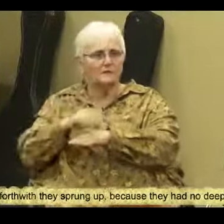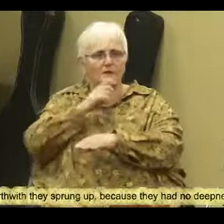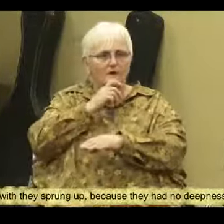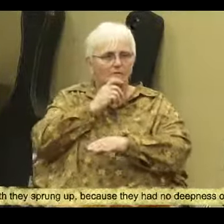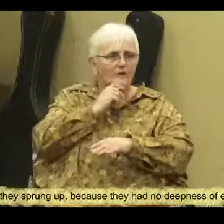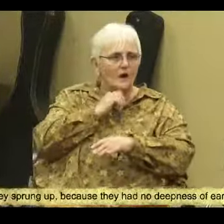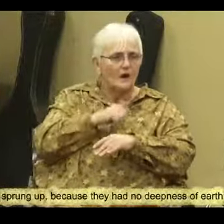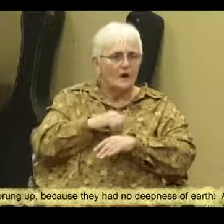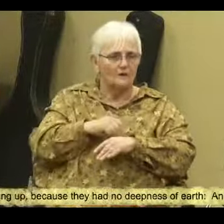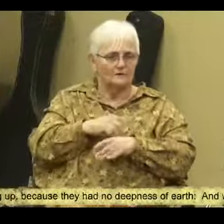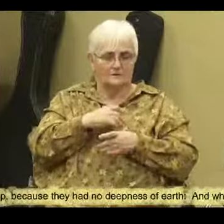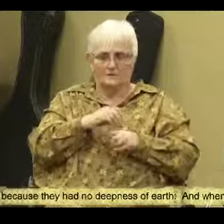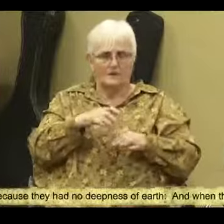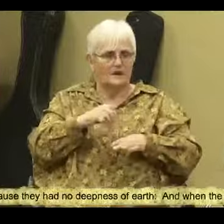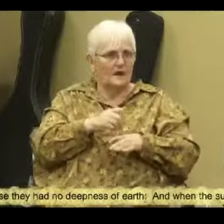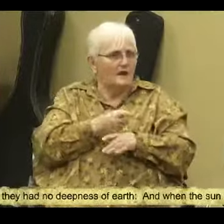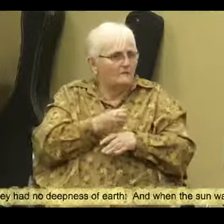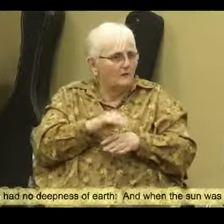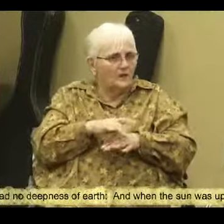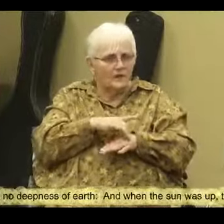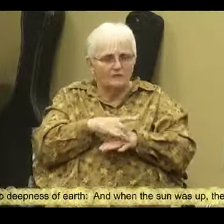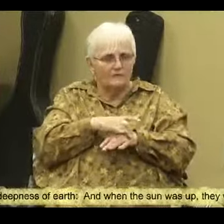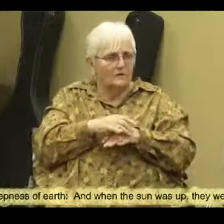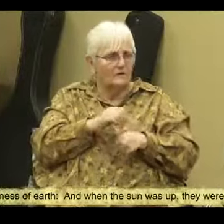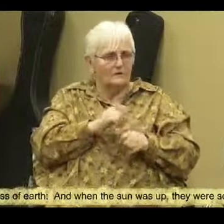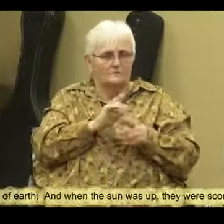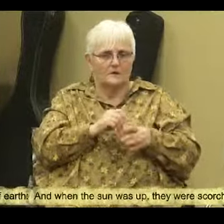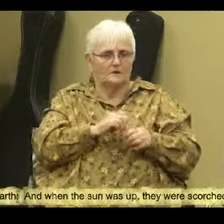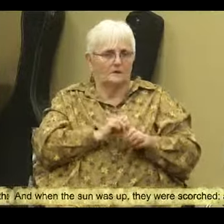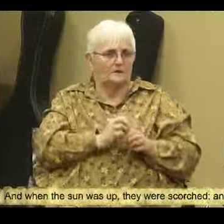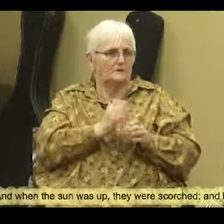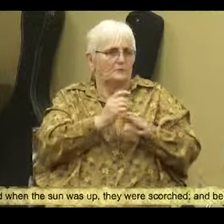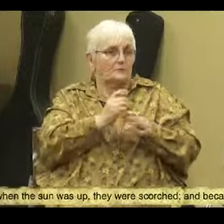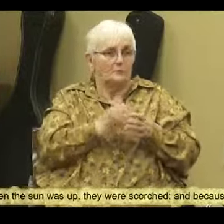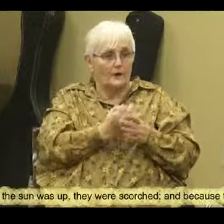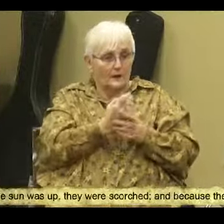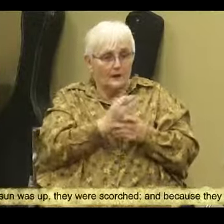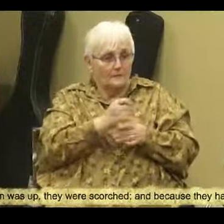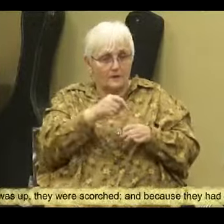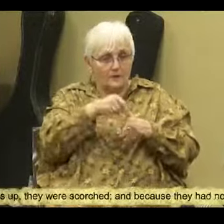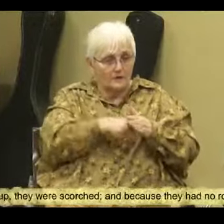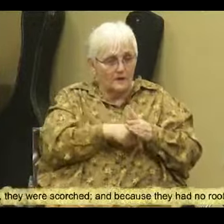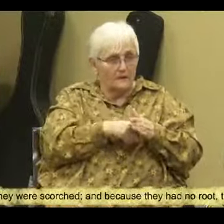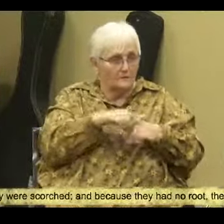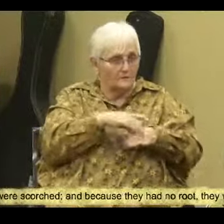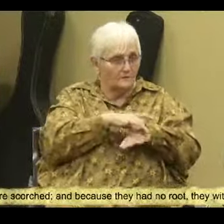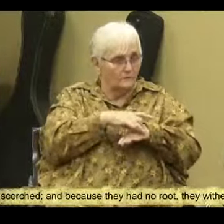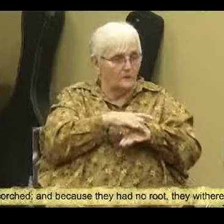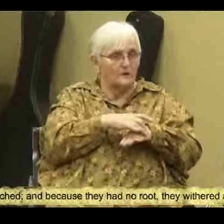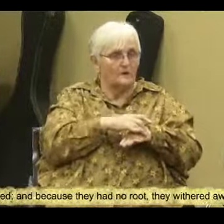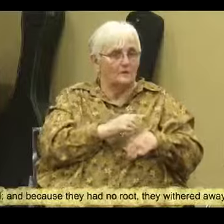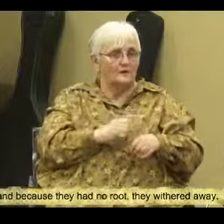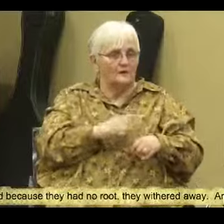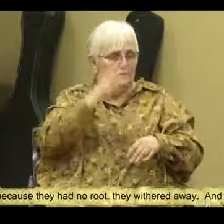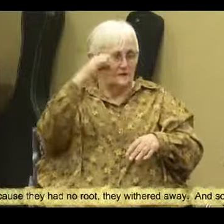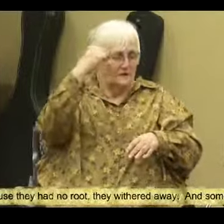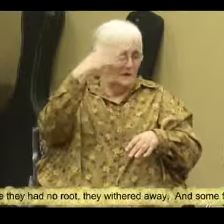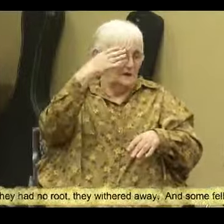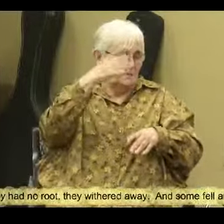where they did not have much earth. And they immediately sprang up because they had no depth of earth. And when the sun was up, they were scorched and